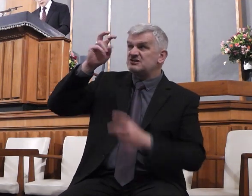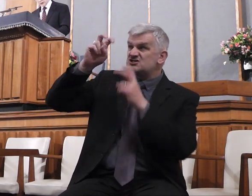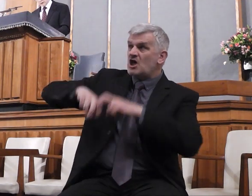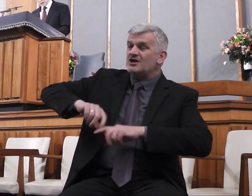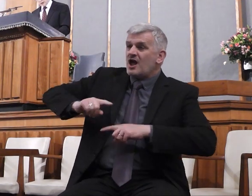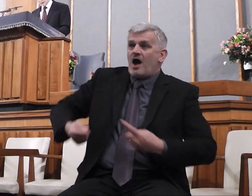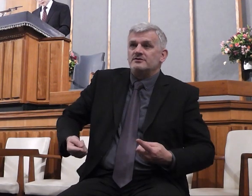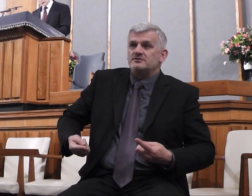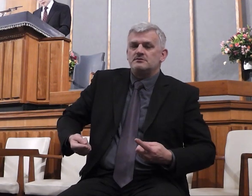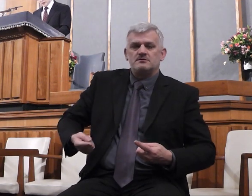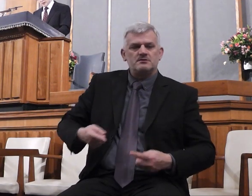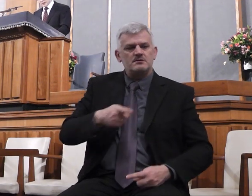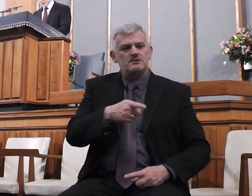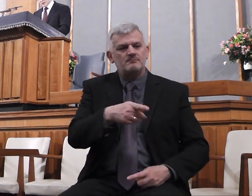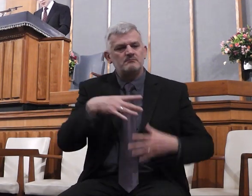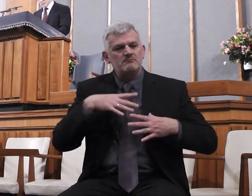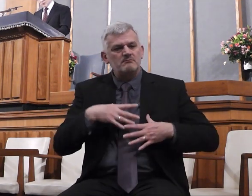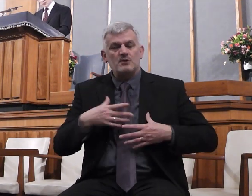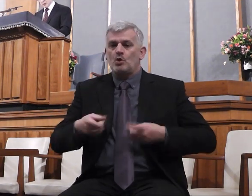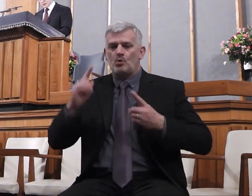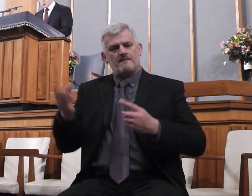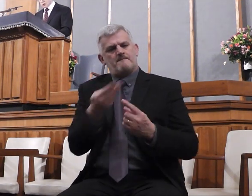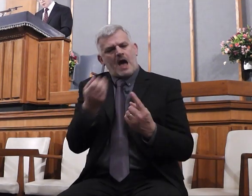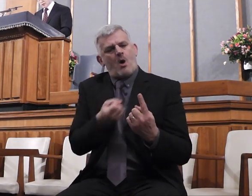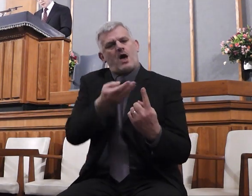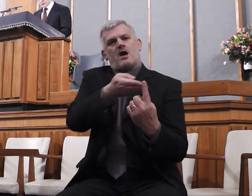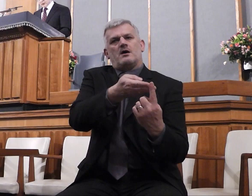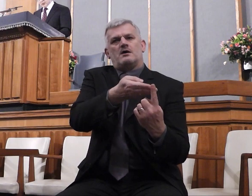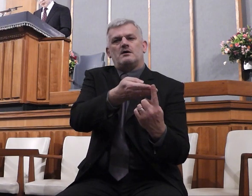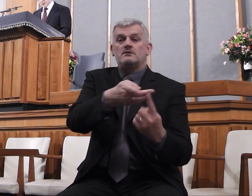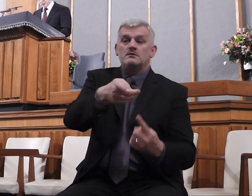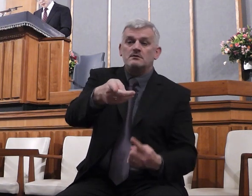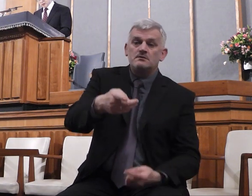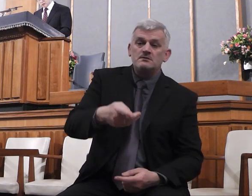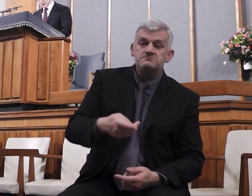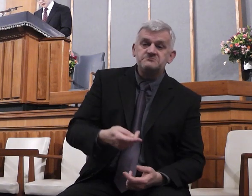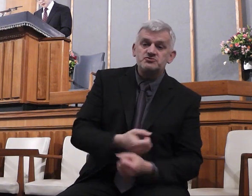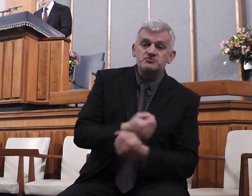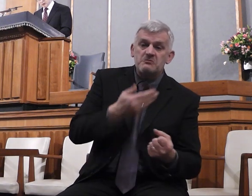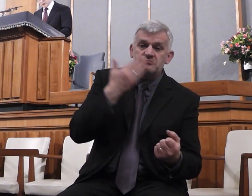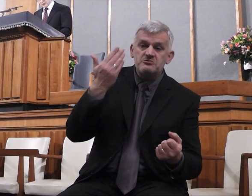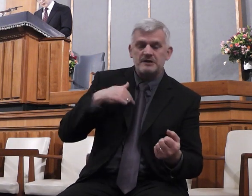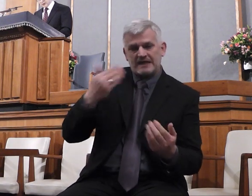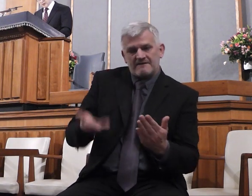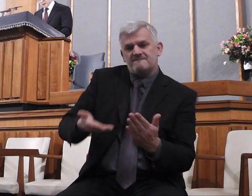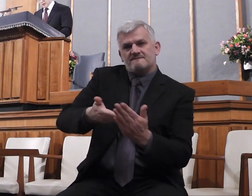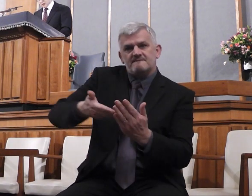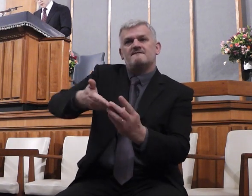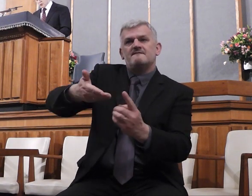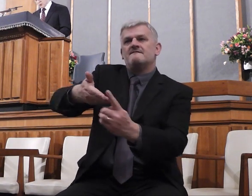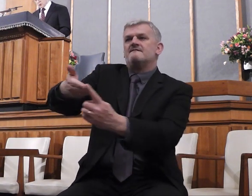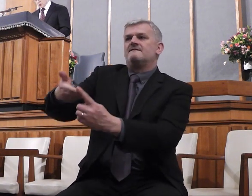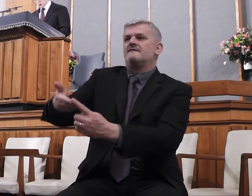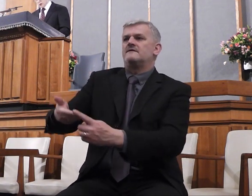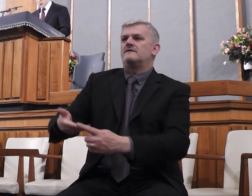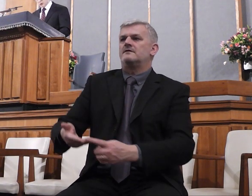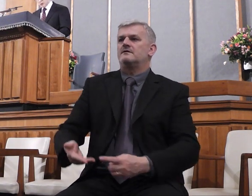to the faint, and to them that have no might, he increases strength. Even the youths